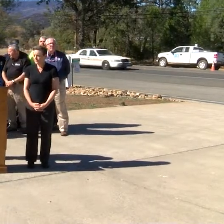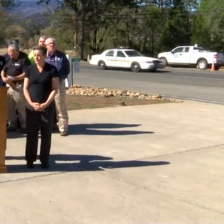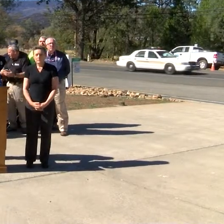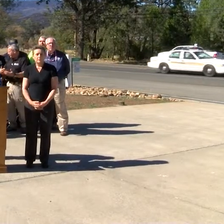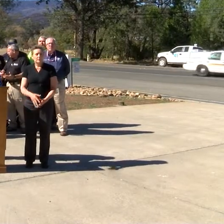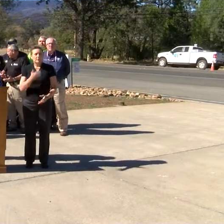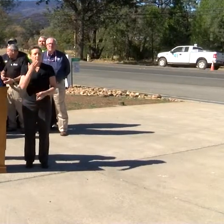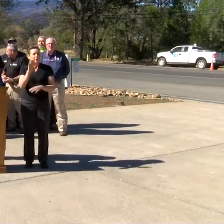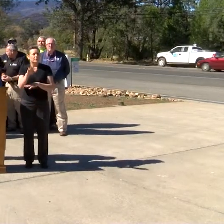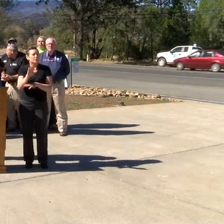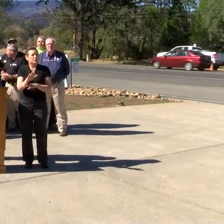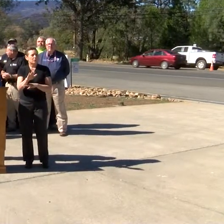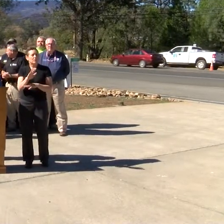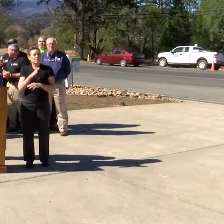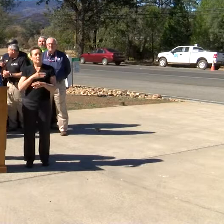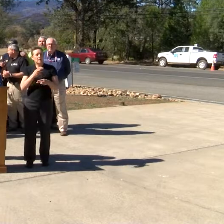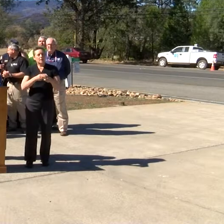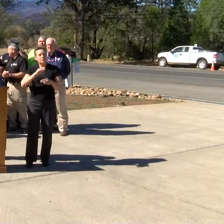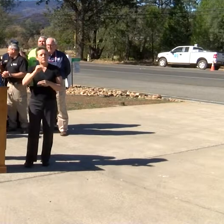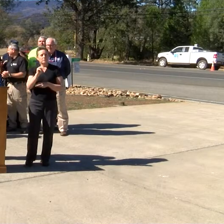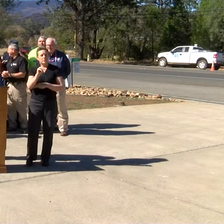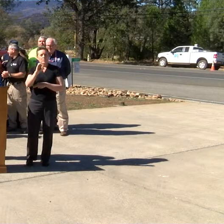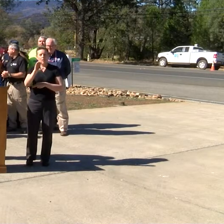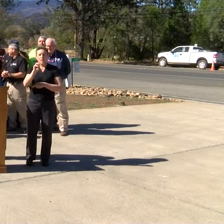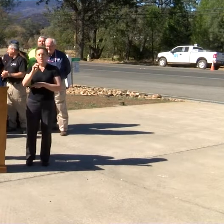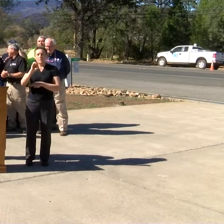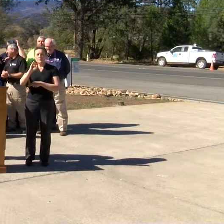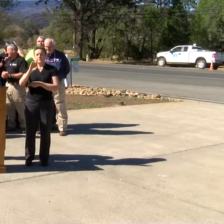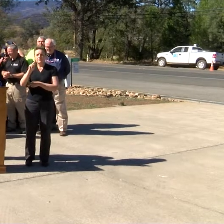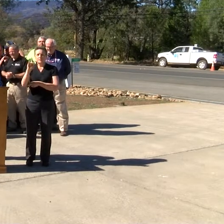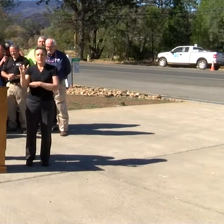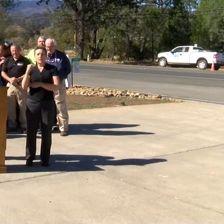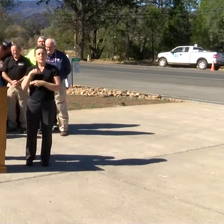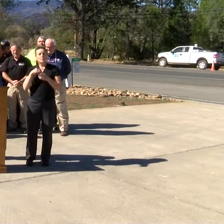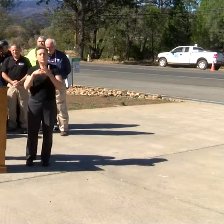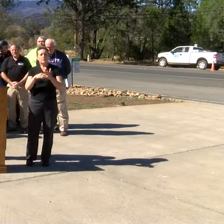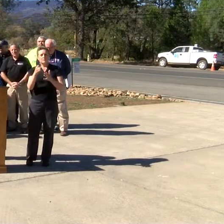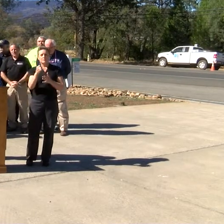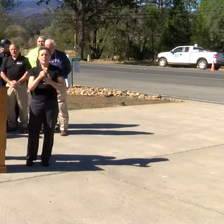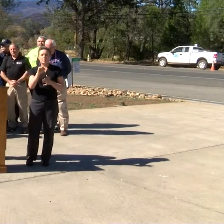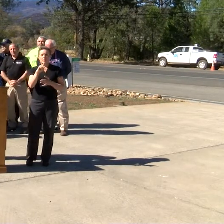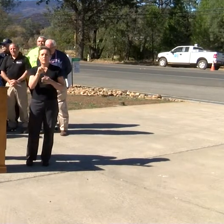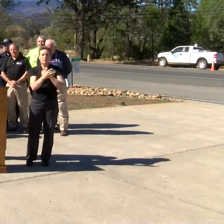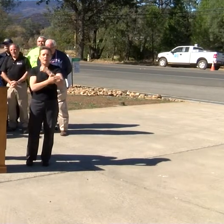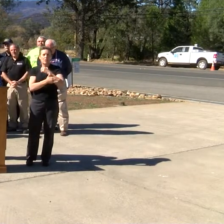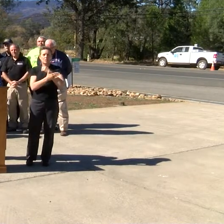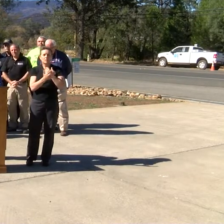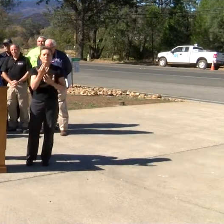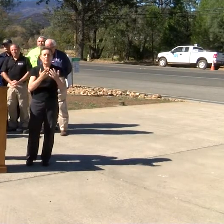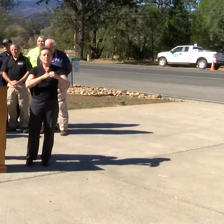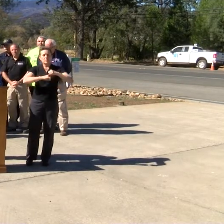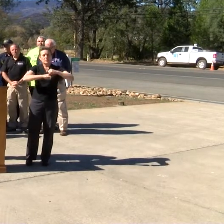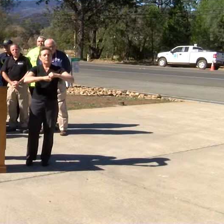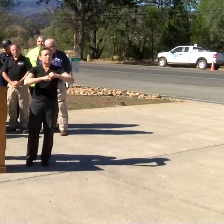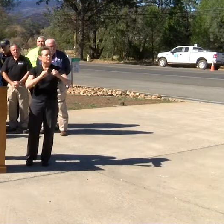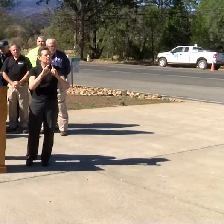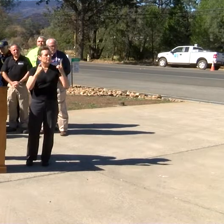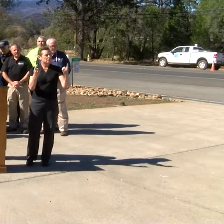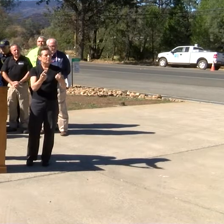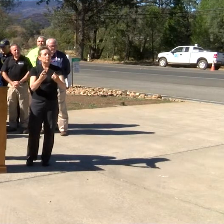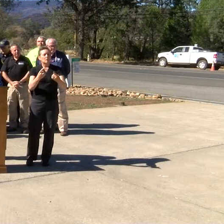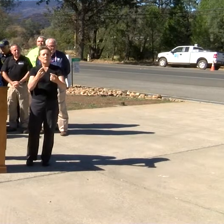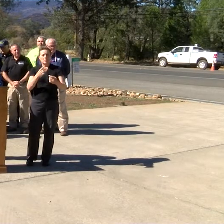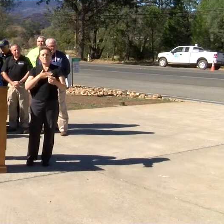Good afternoon, folks. I'm Jim Comiskey. I am representing the Southlake County Fire Protection District, which is the fire district that basically